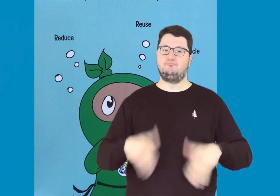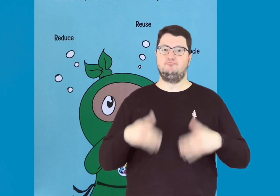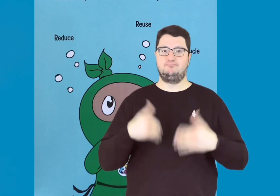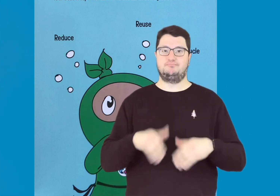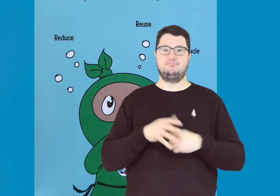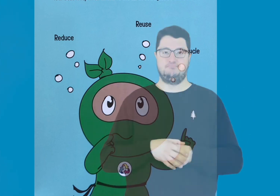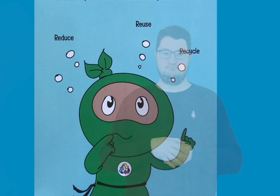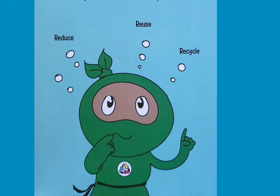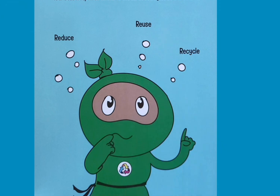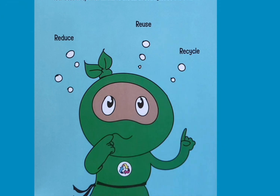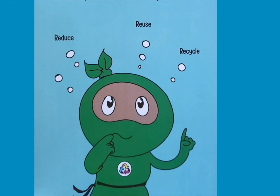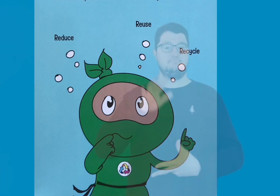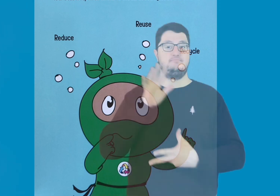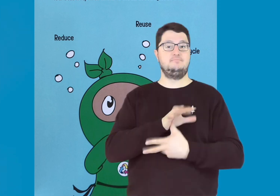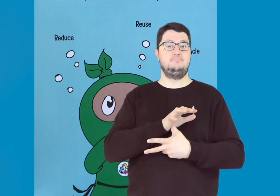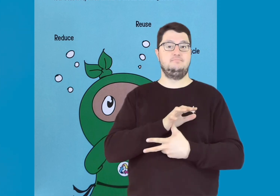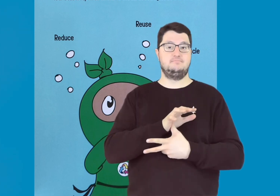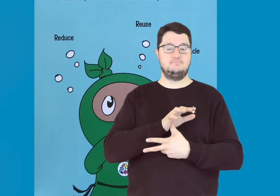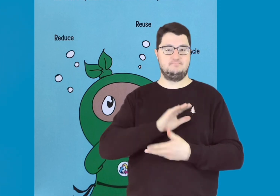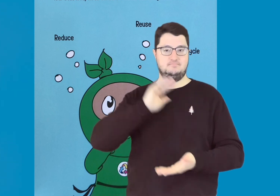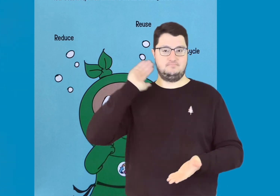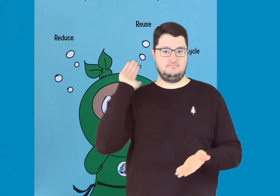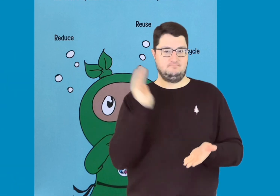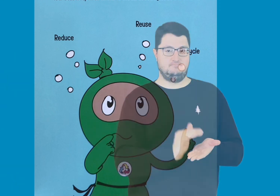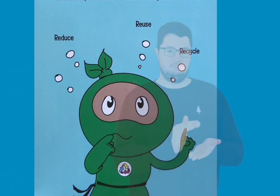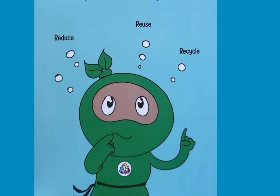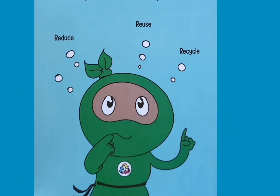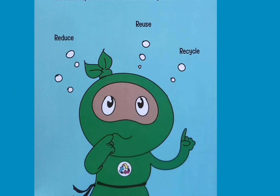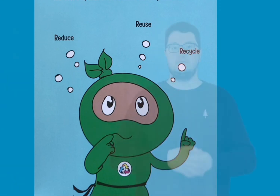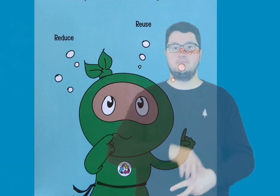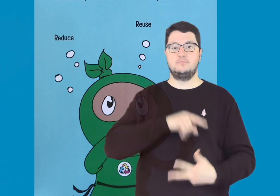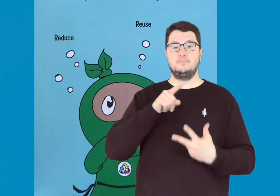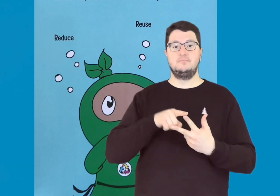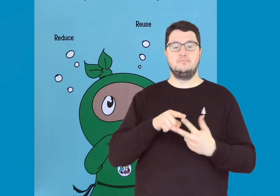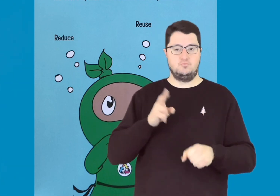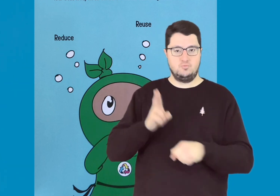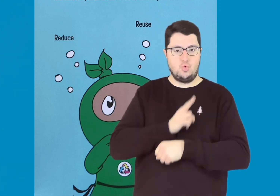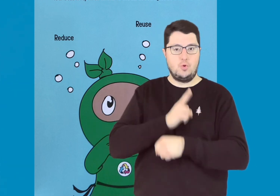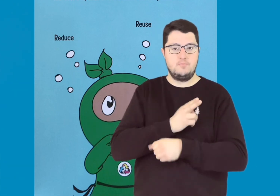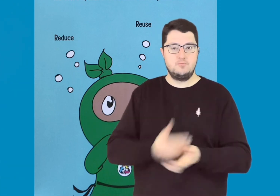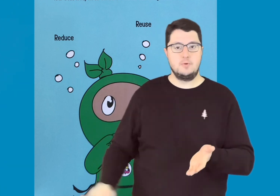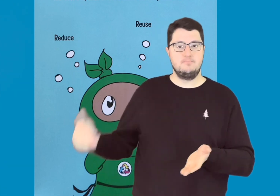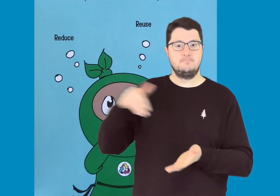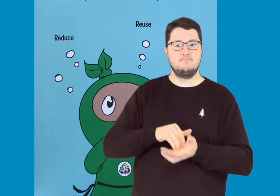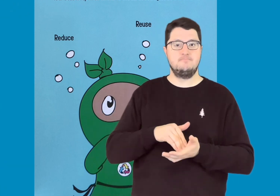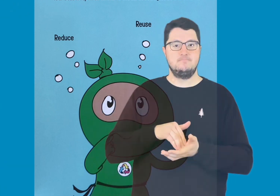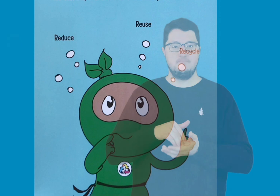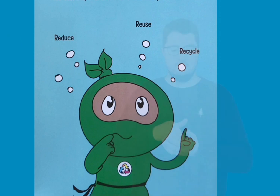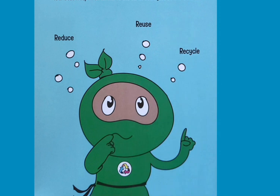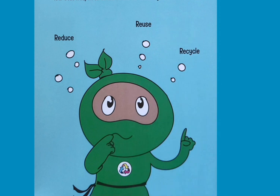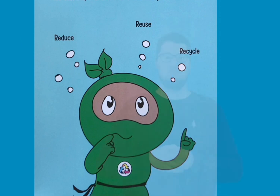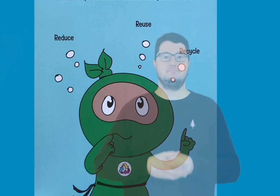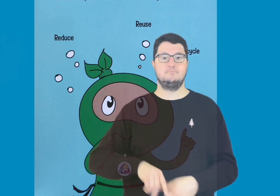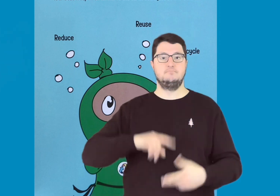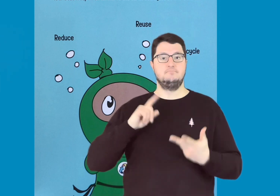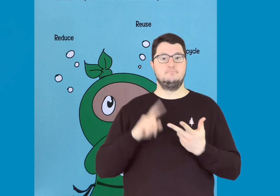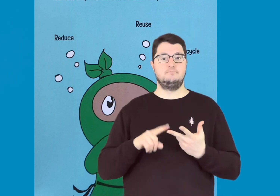Re-use. Reduce. Re-use. Re-cycle.avors